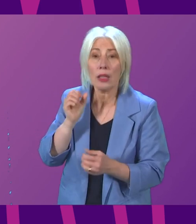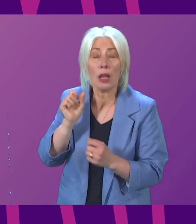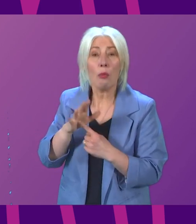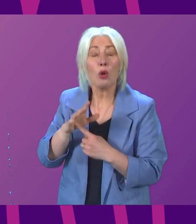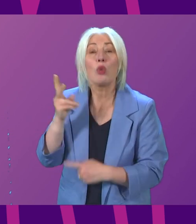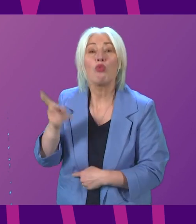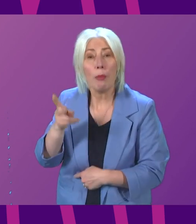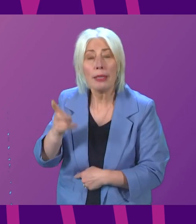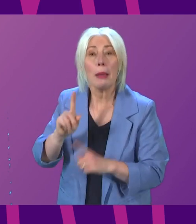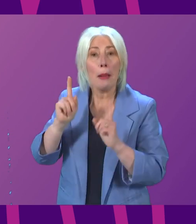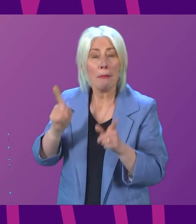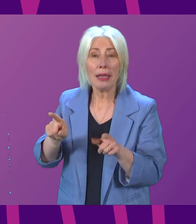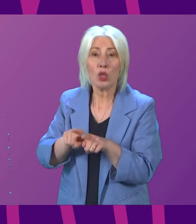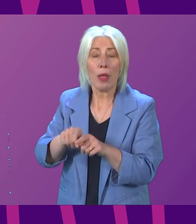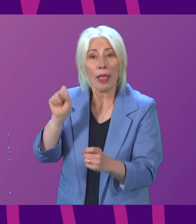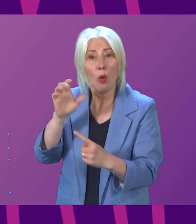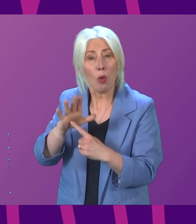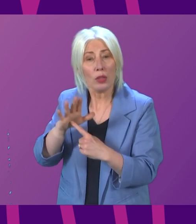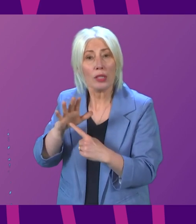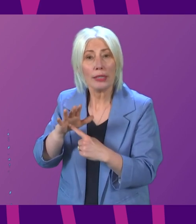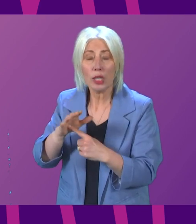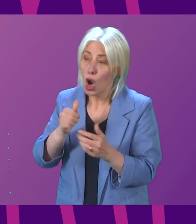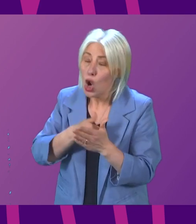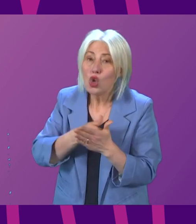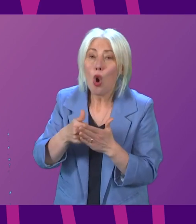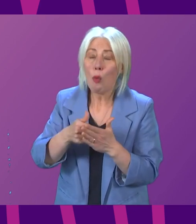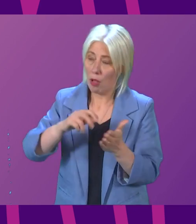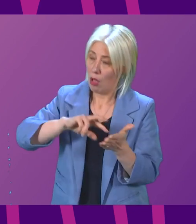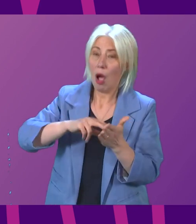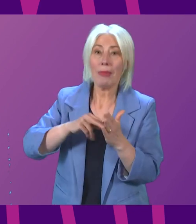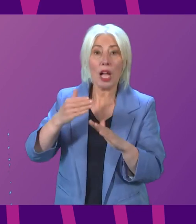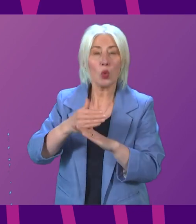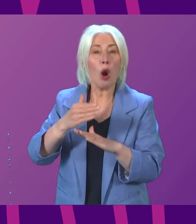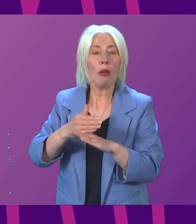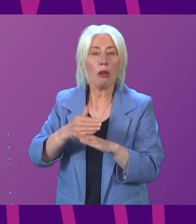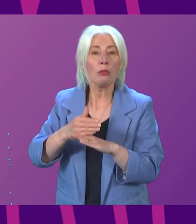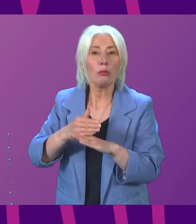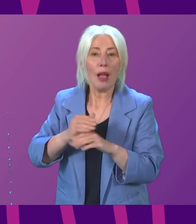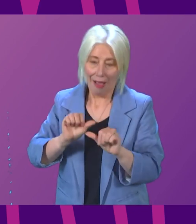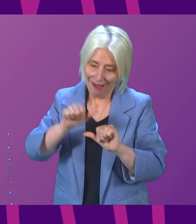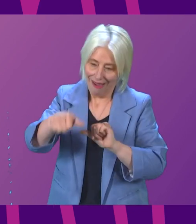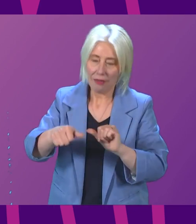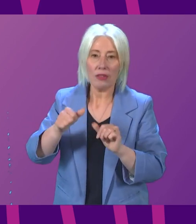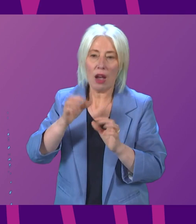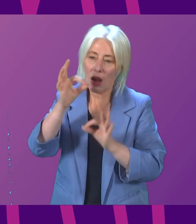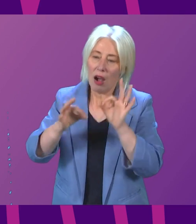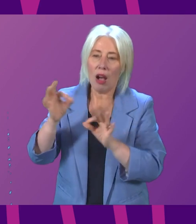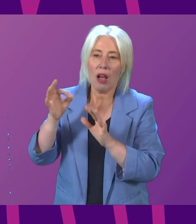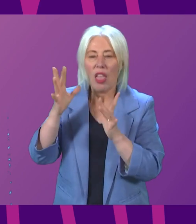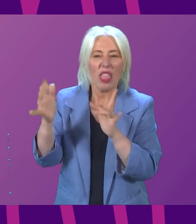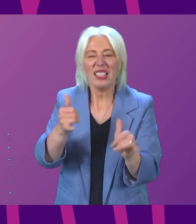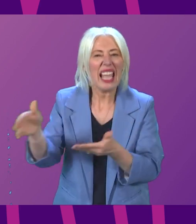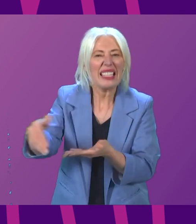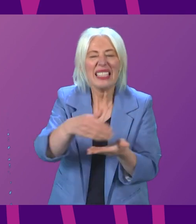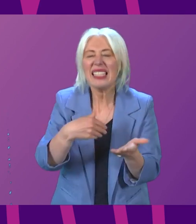But it is also the case that there is normal planned work that always follows the census, which is